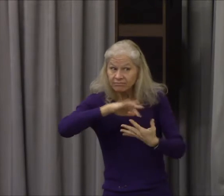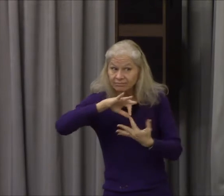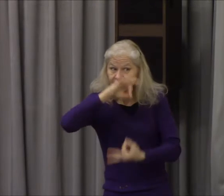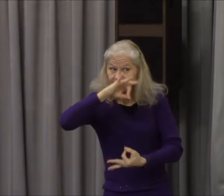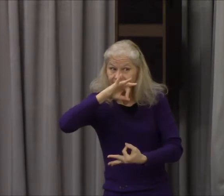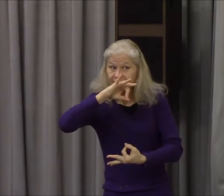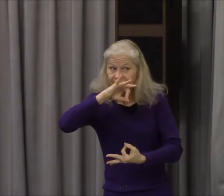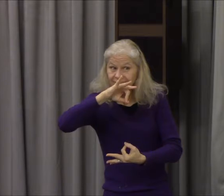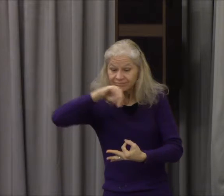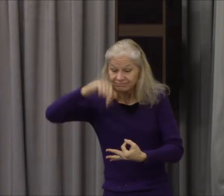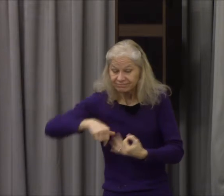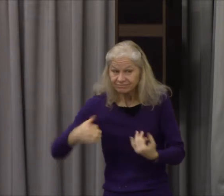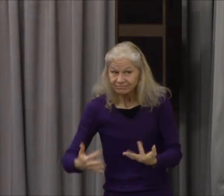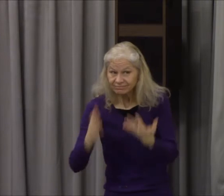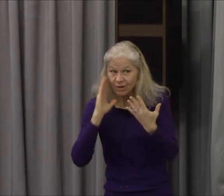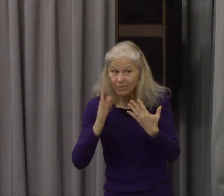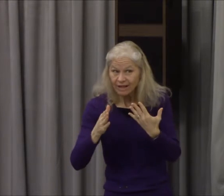I'll give you my law and you won't even obey me